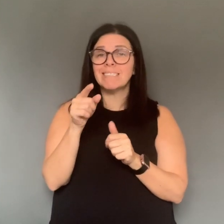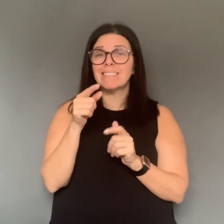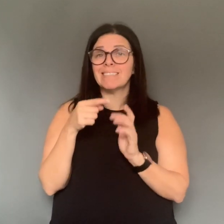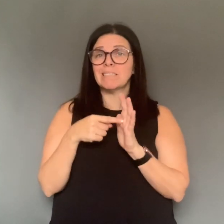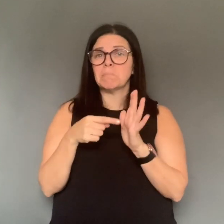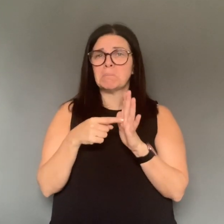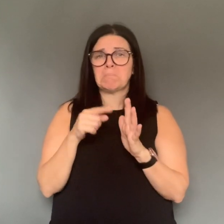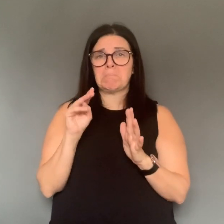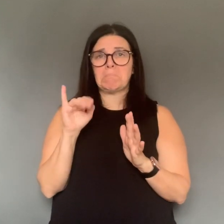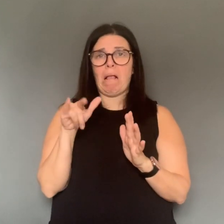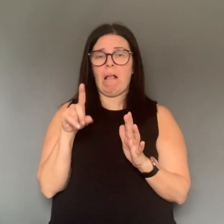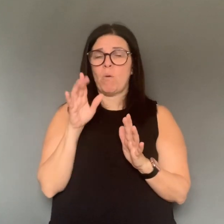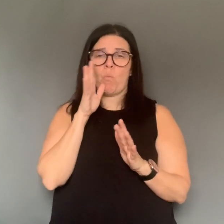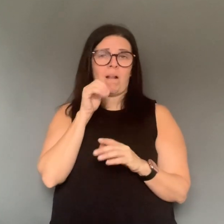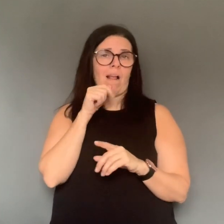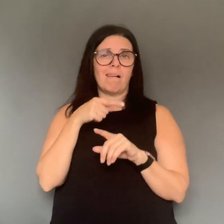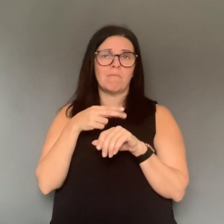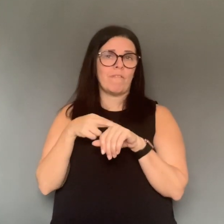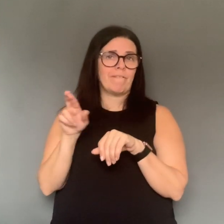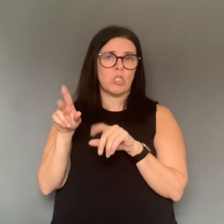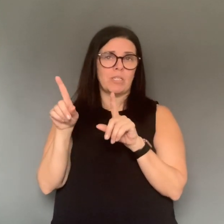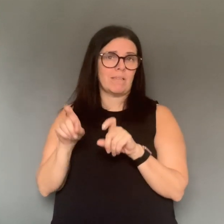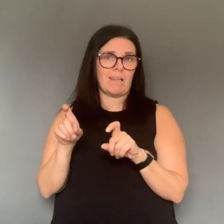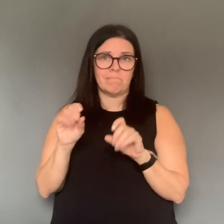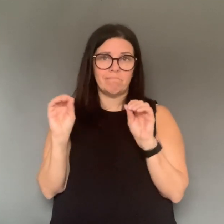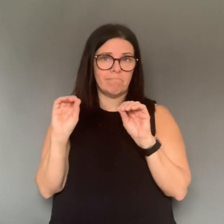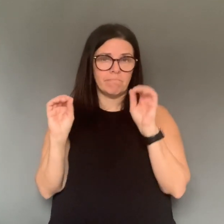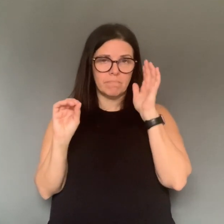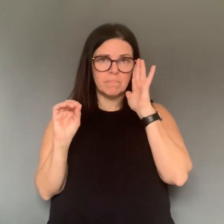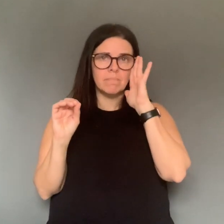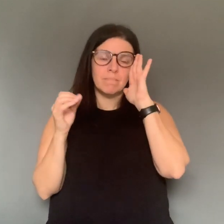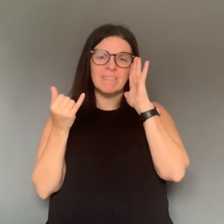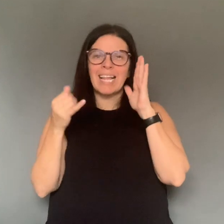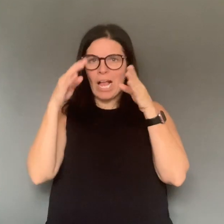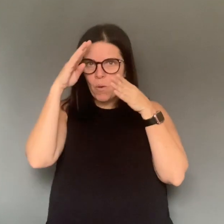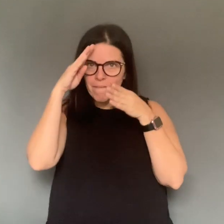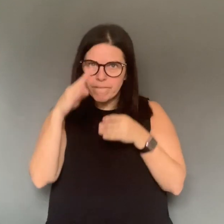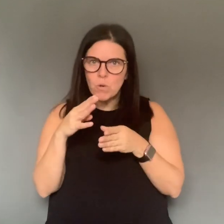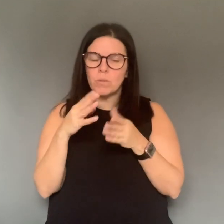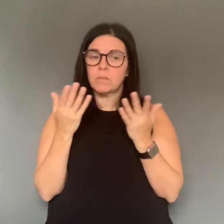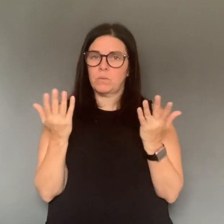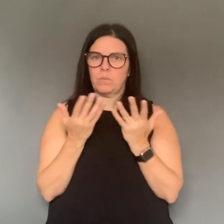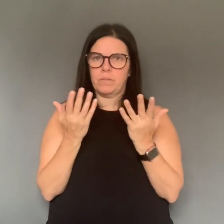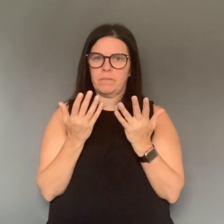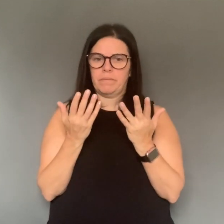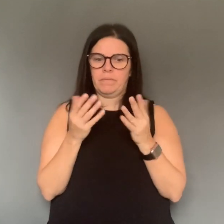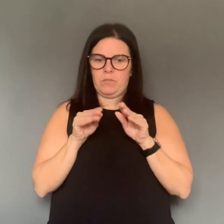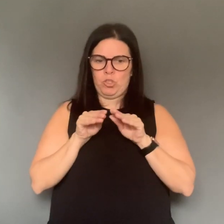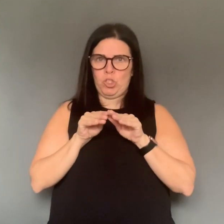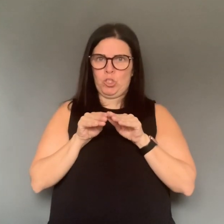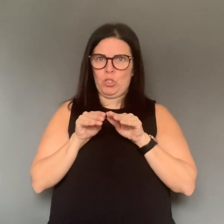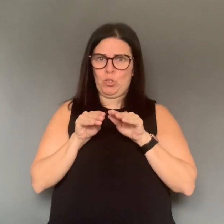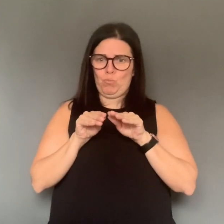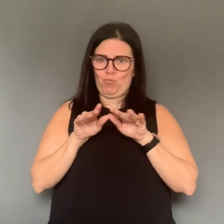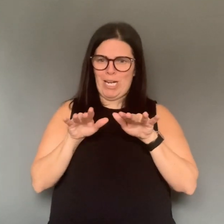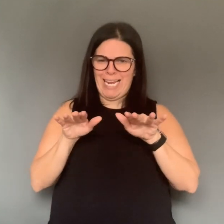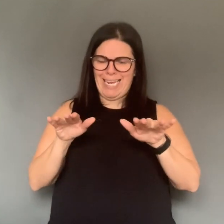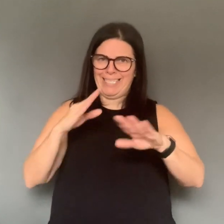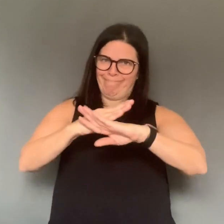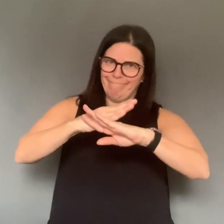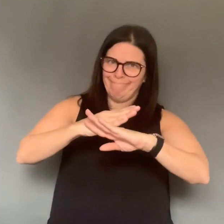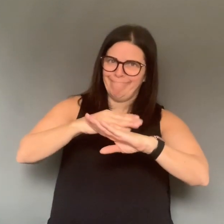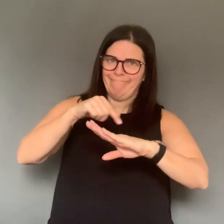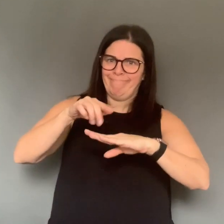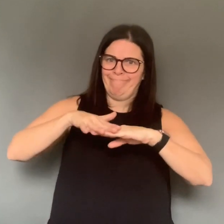as I said, in most cases, most individuals, especially at this time, may not even get